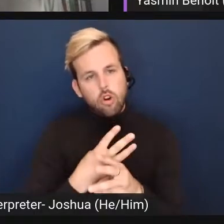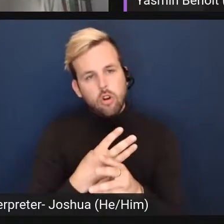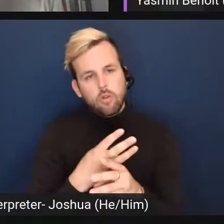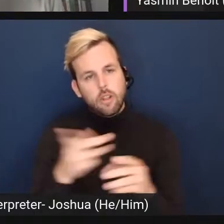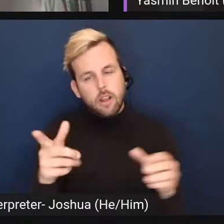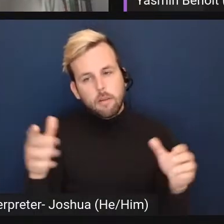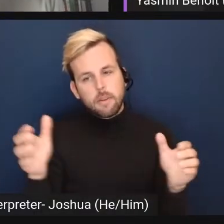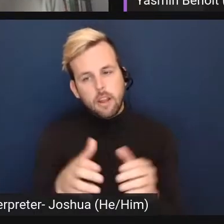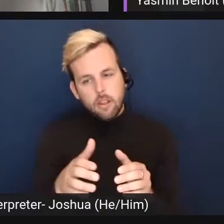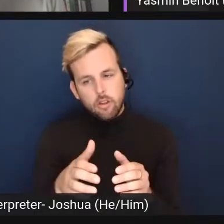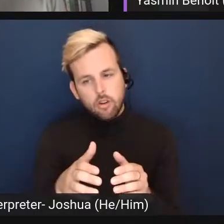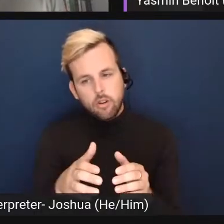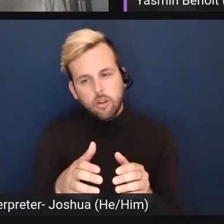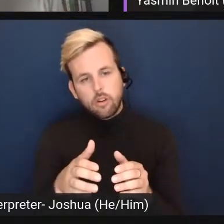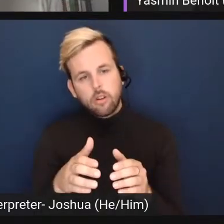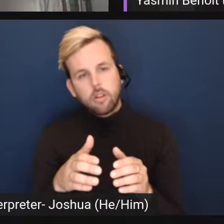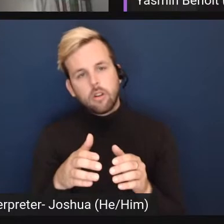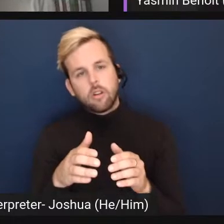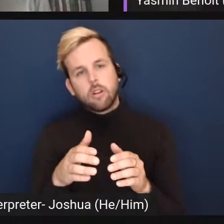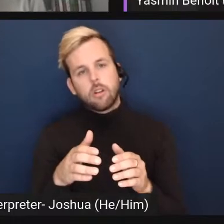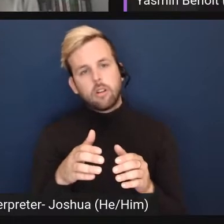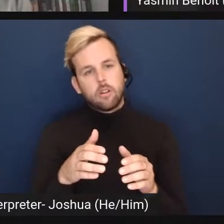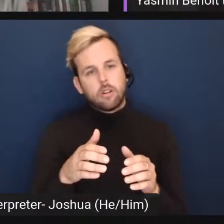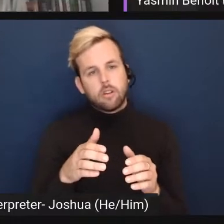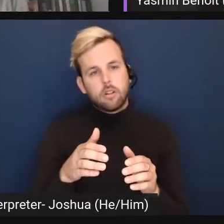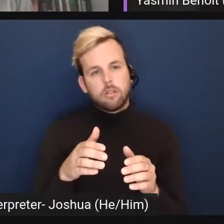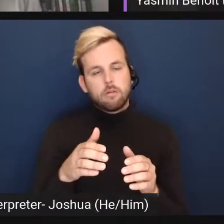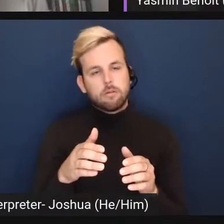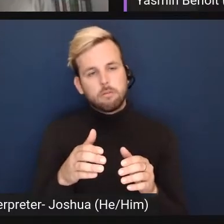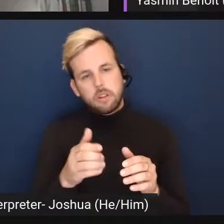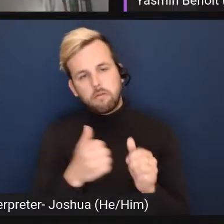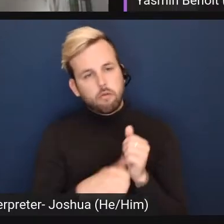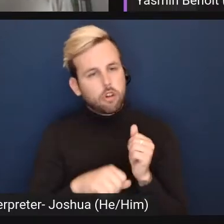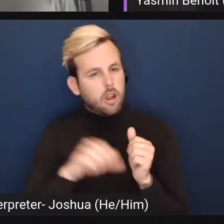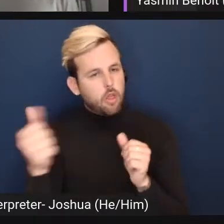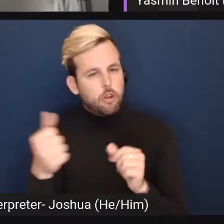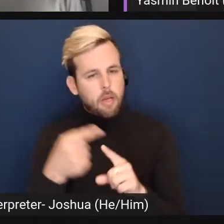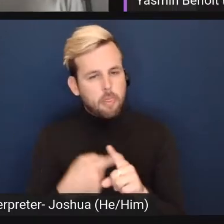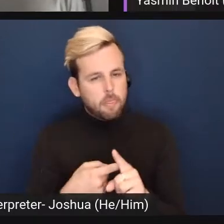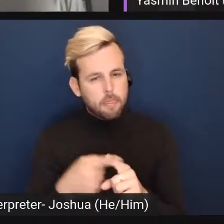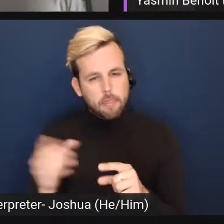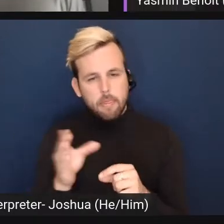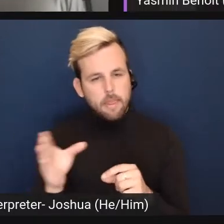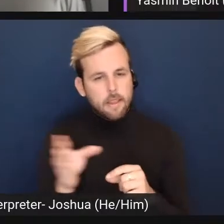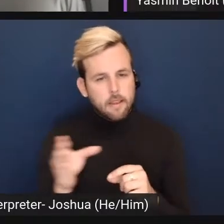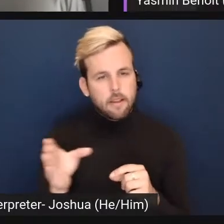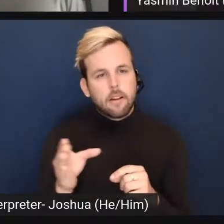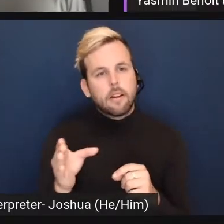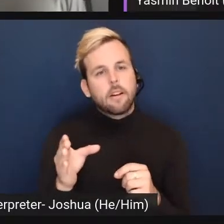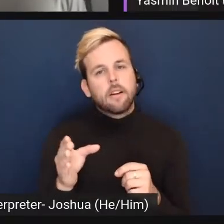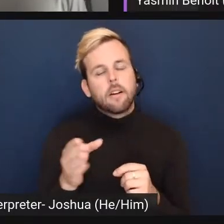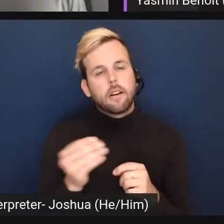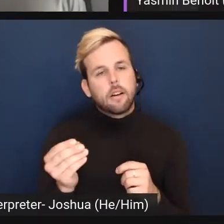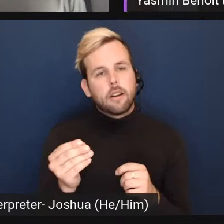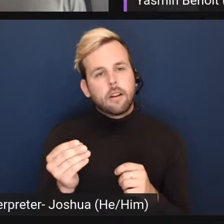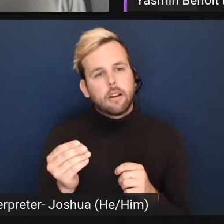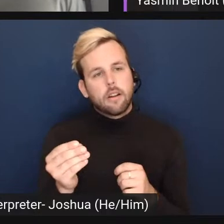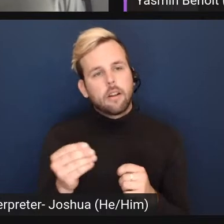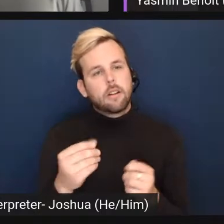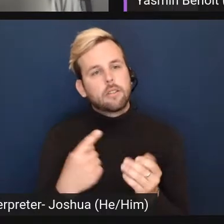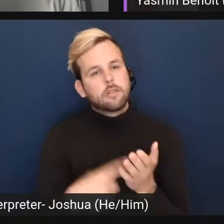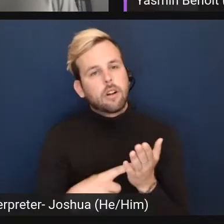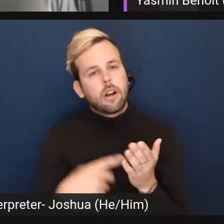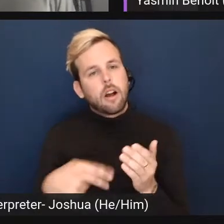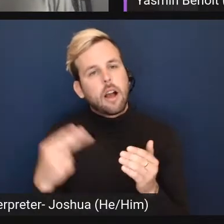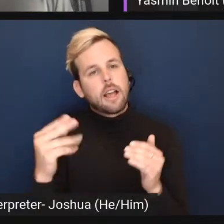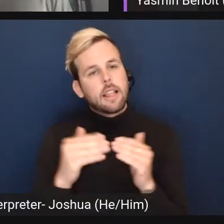together, uh, uh, every other month or so, um, and talk at a high